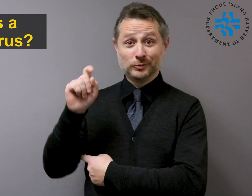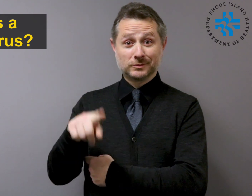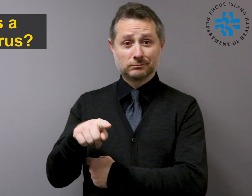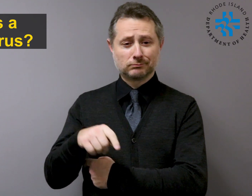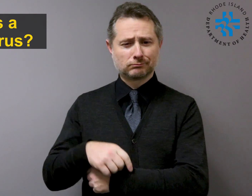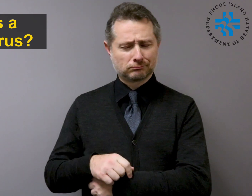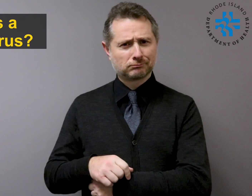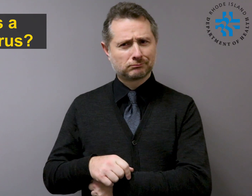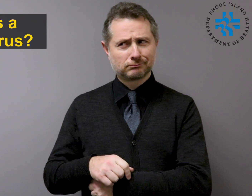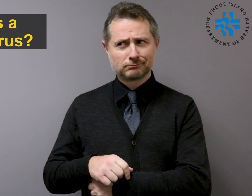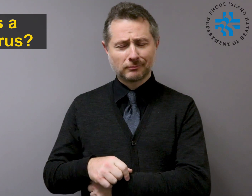What is a coronavirus?